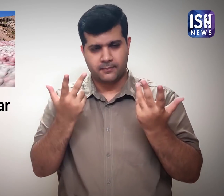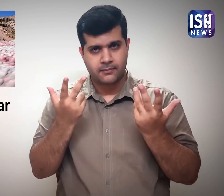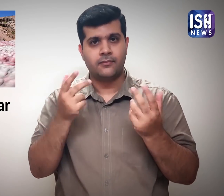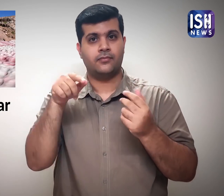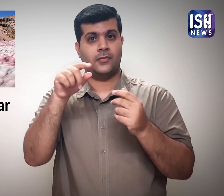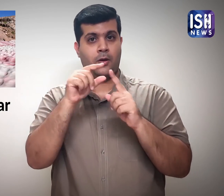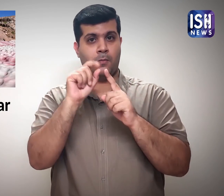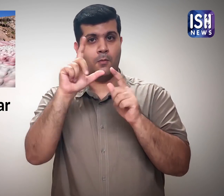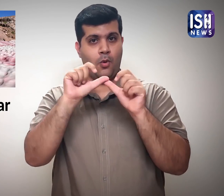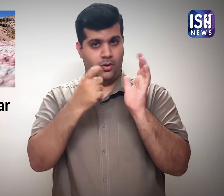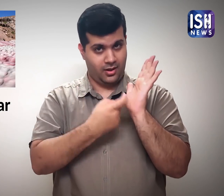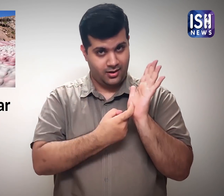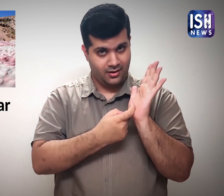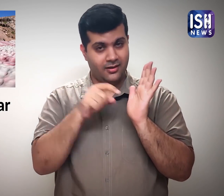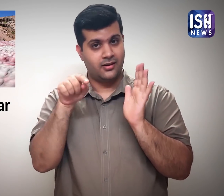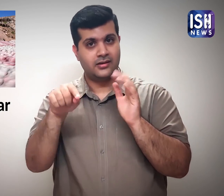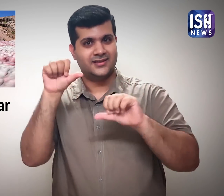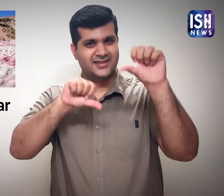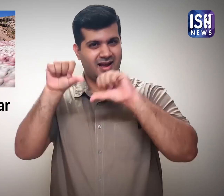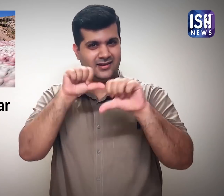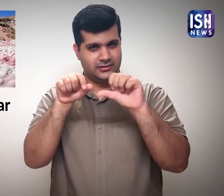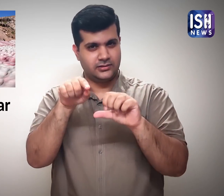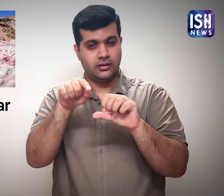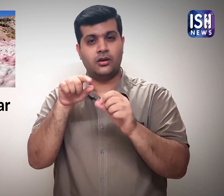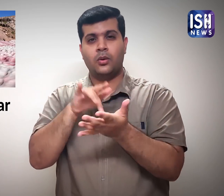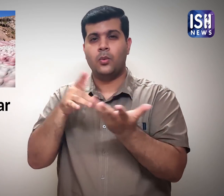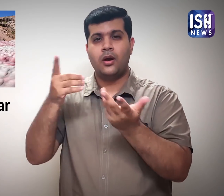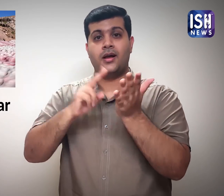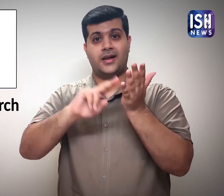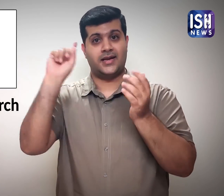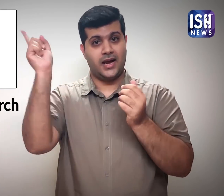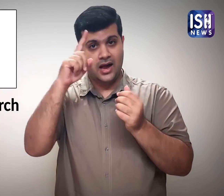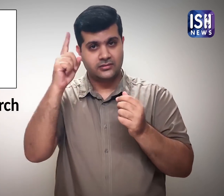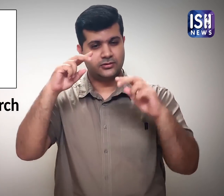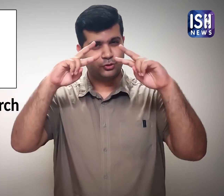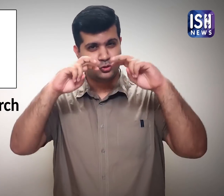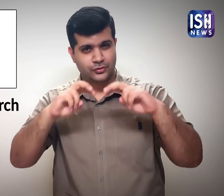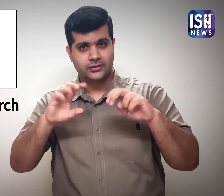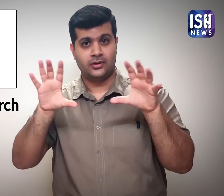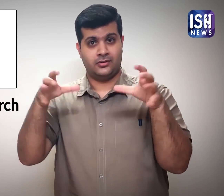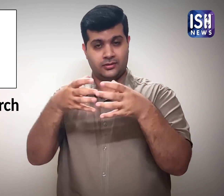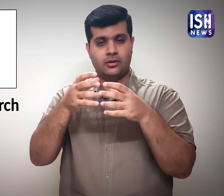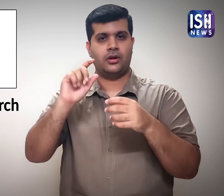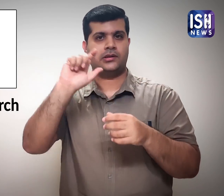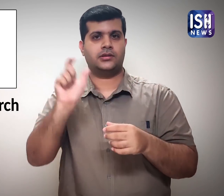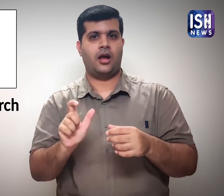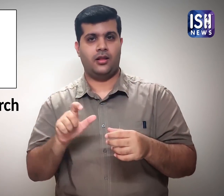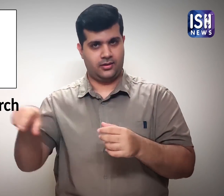Sciences at the National Research Council in Italy said,